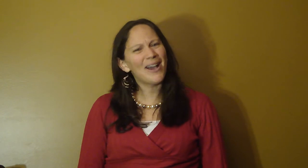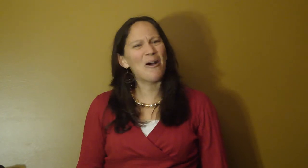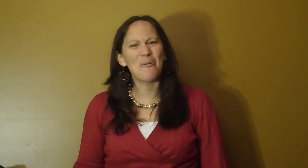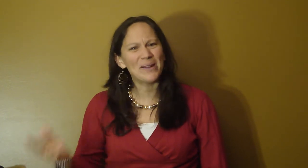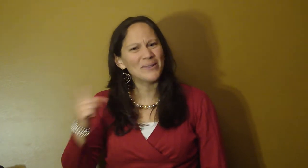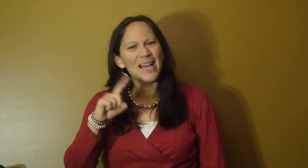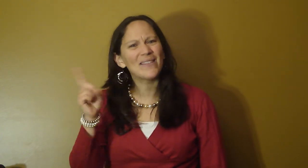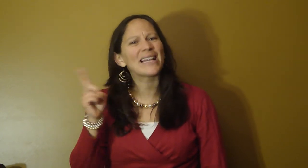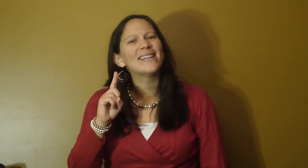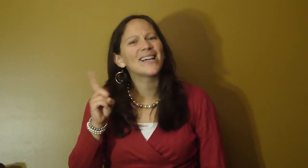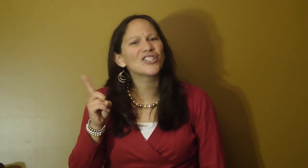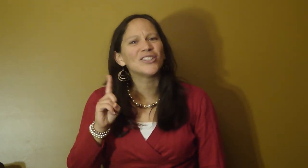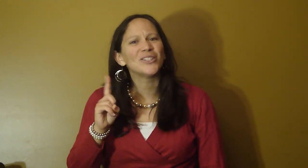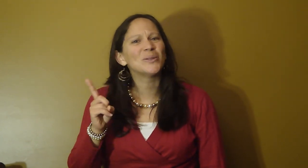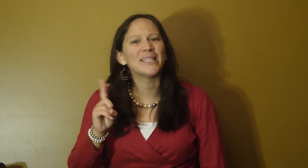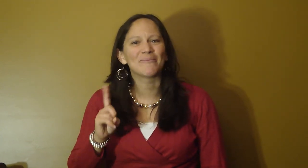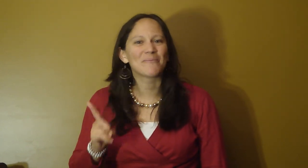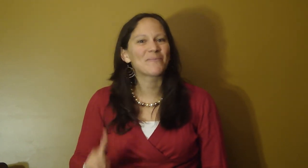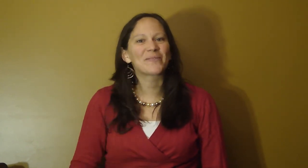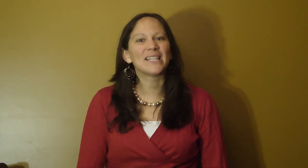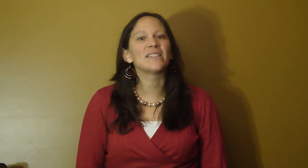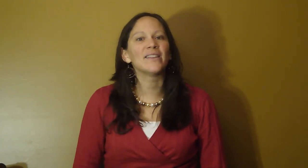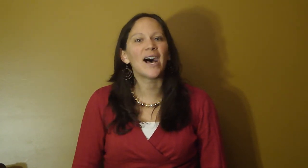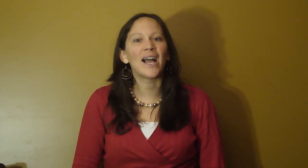No. We don't have that connection, do we? It's a lie.